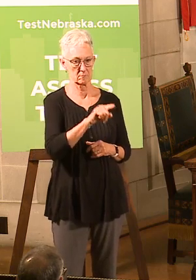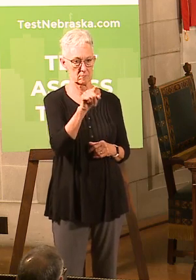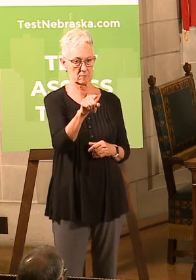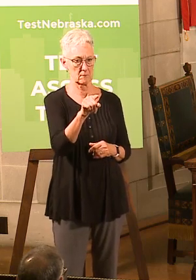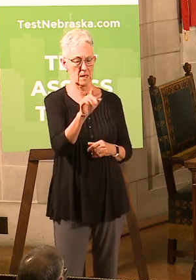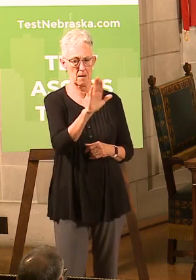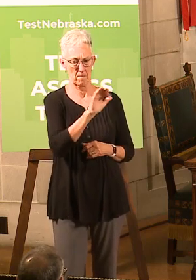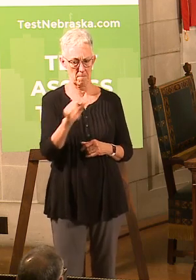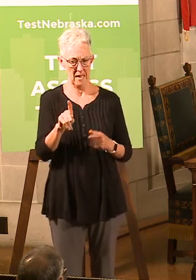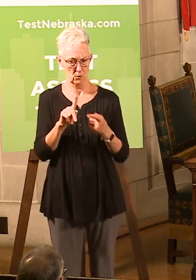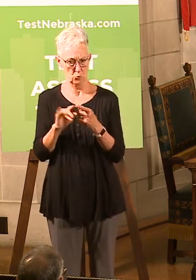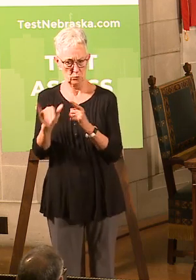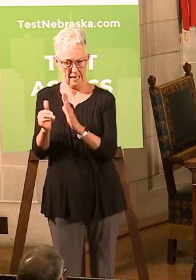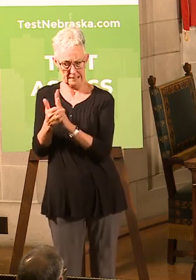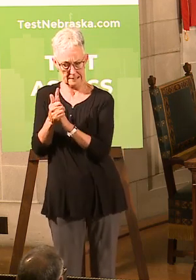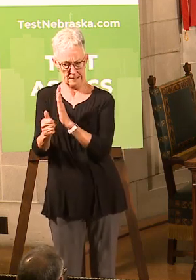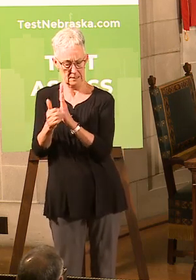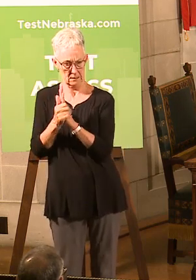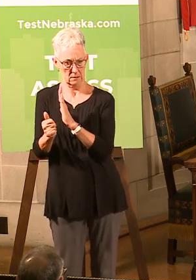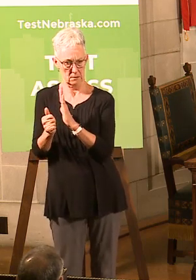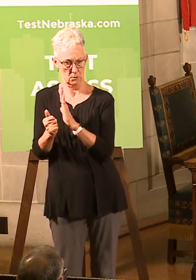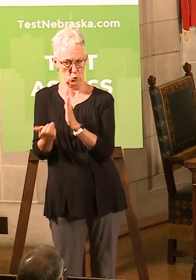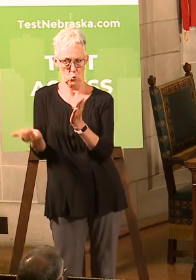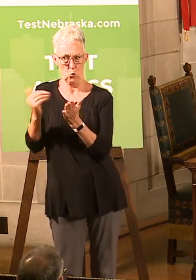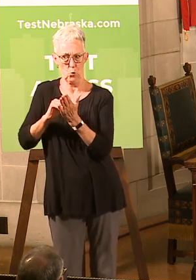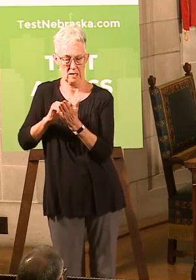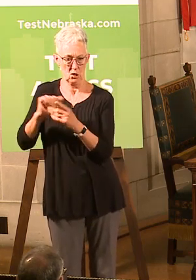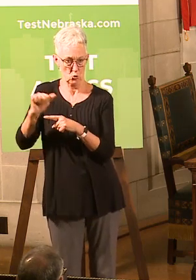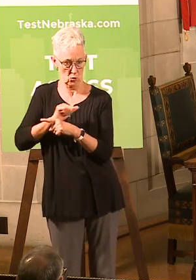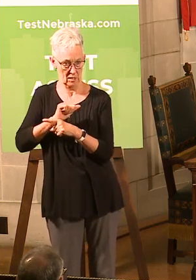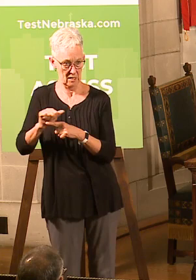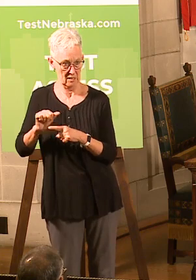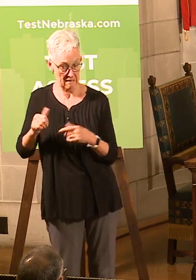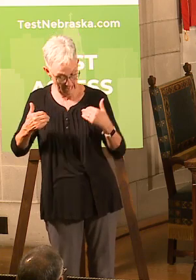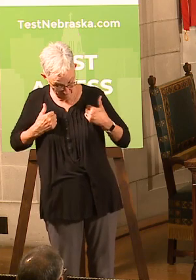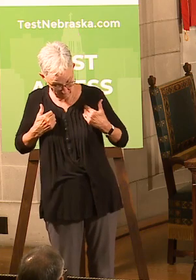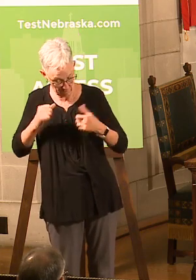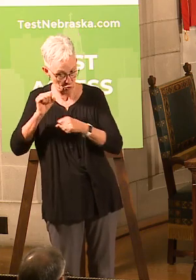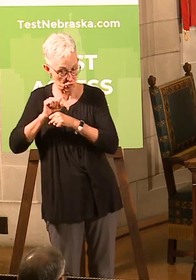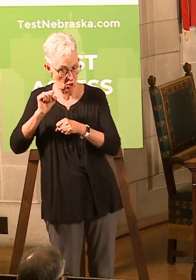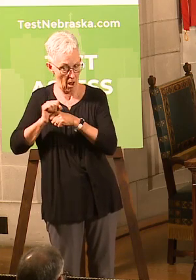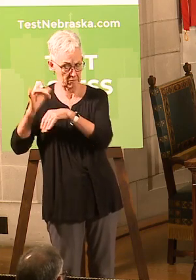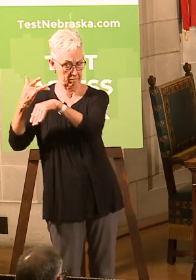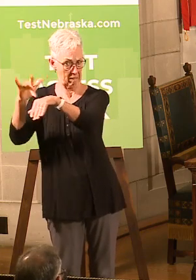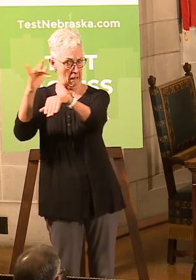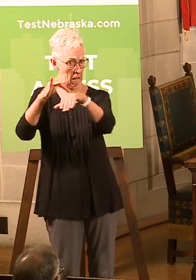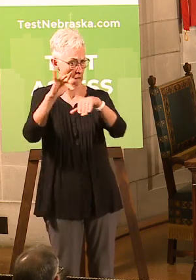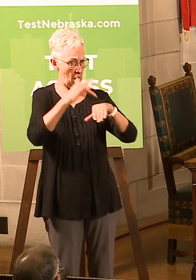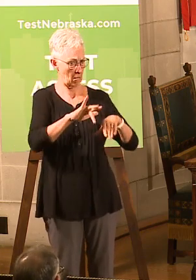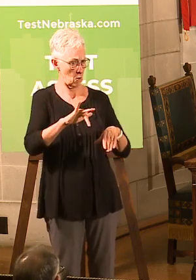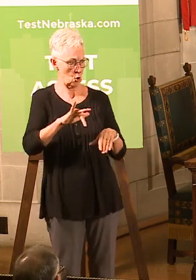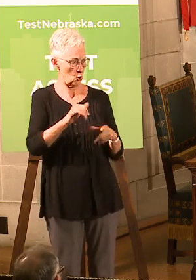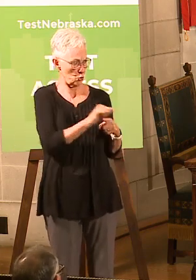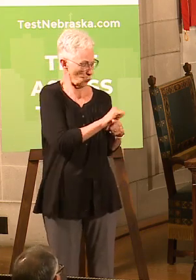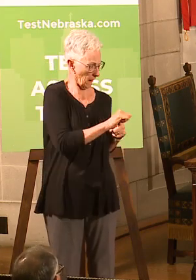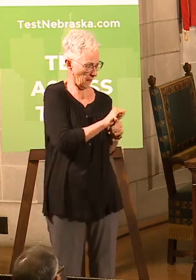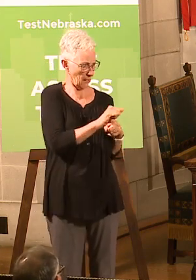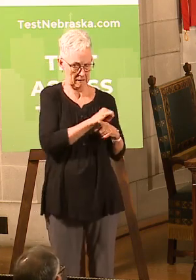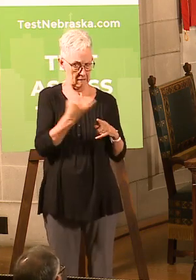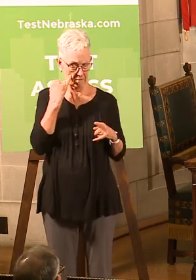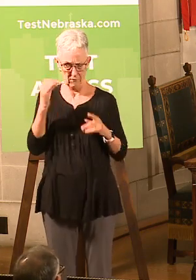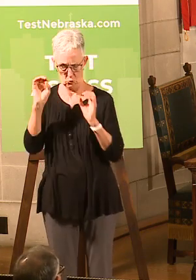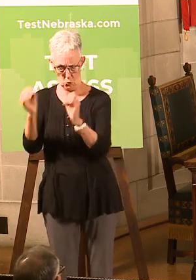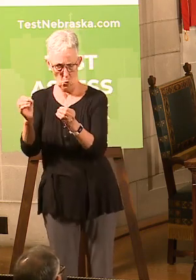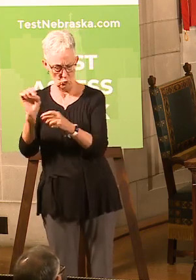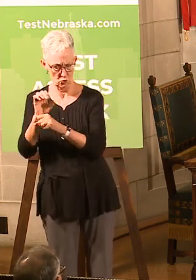retraining, are the jobs there for these retrained people or have they been wiped out? So, the question is, are the jobs there or have they been wiped